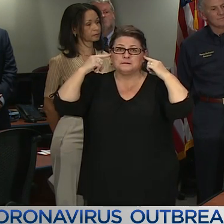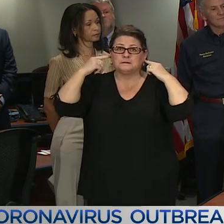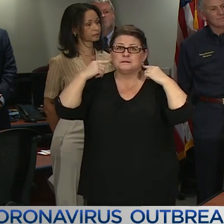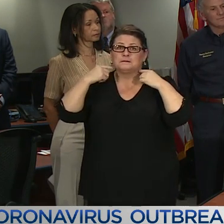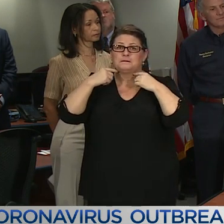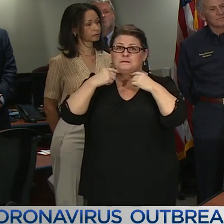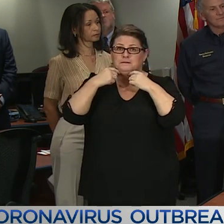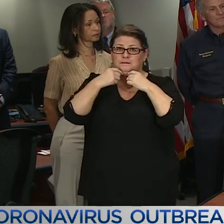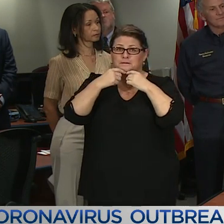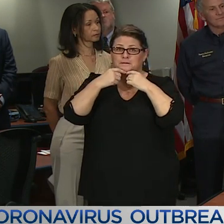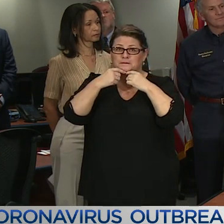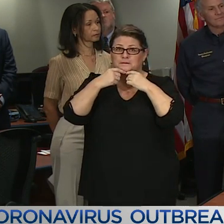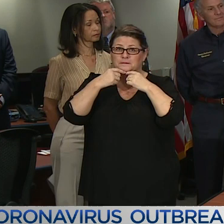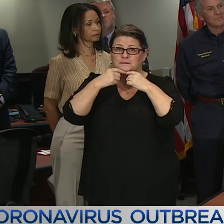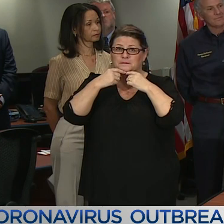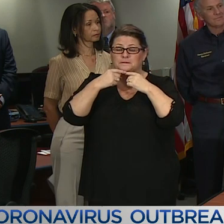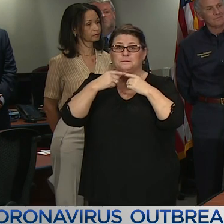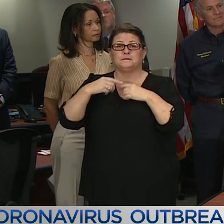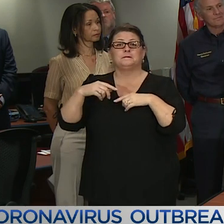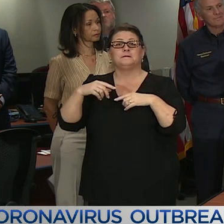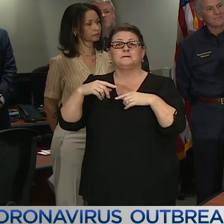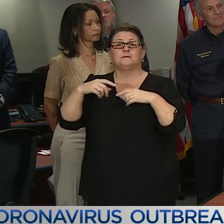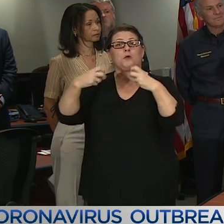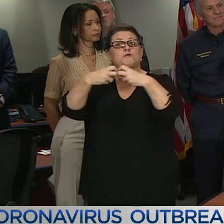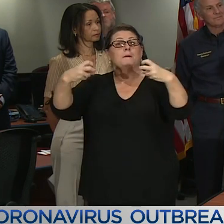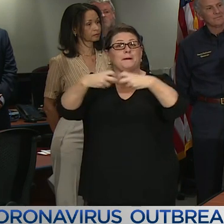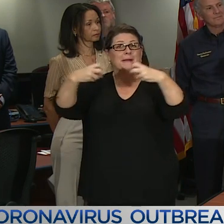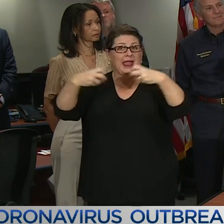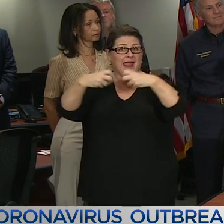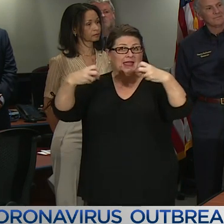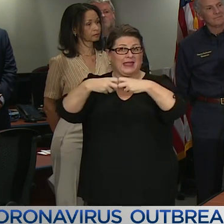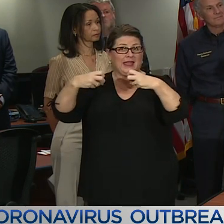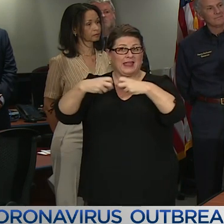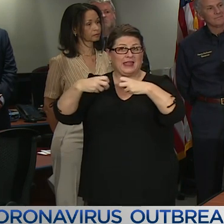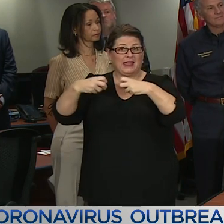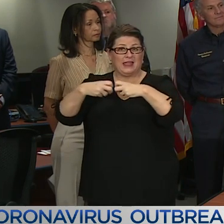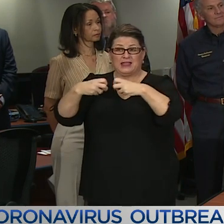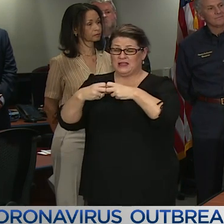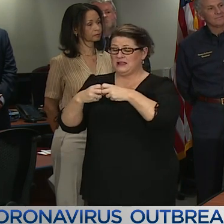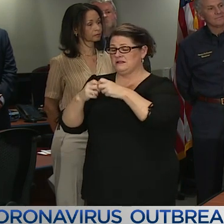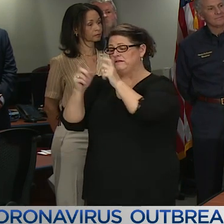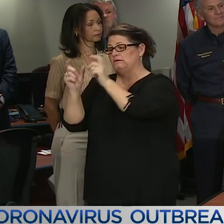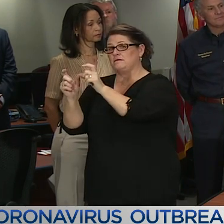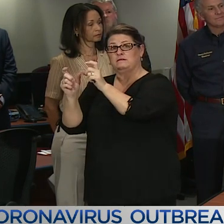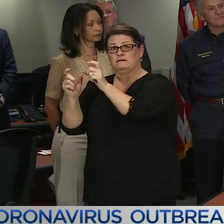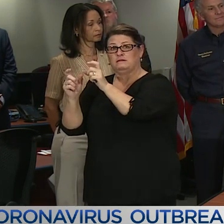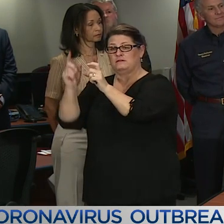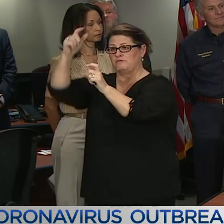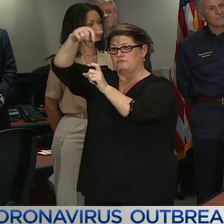you insert cover it with a rubber band about two inches from the end of the fabric.